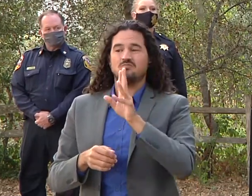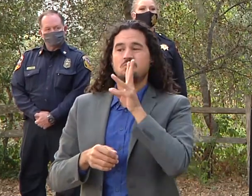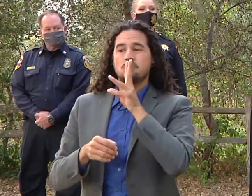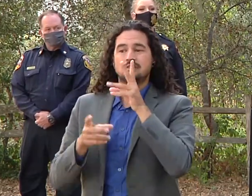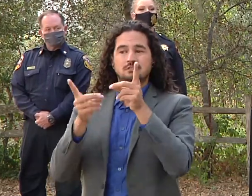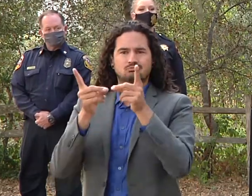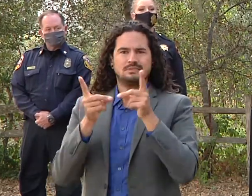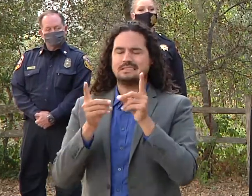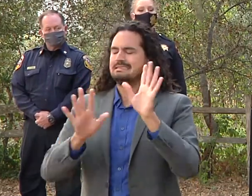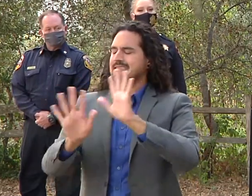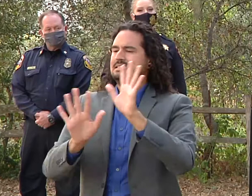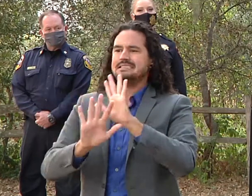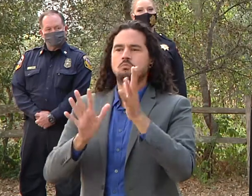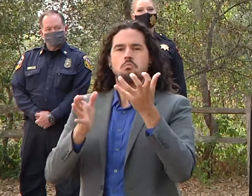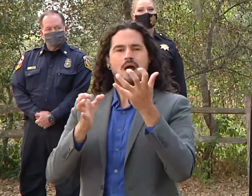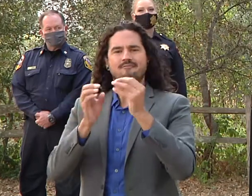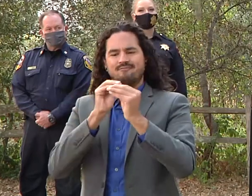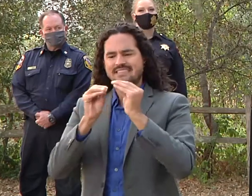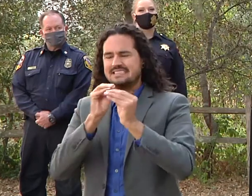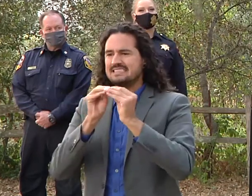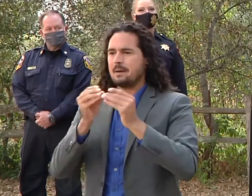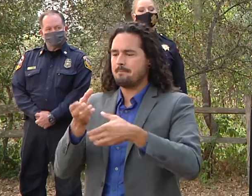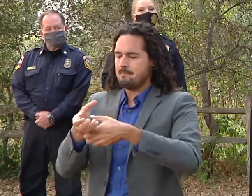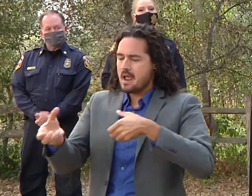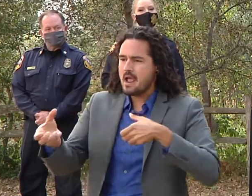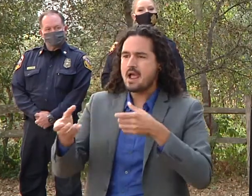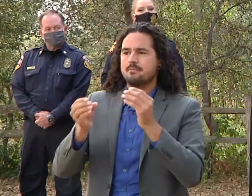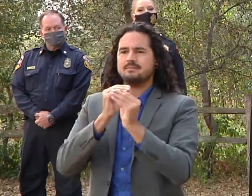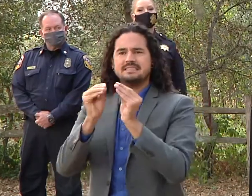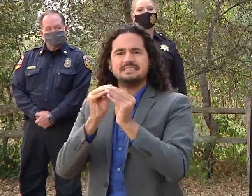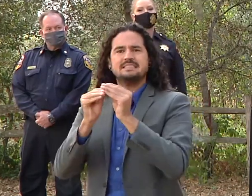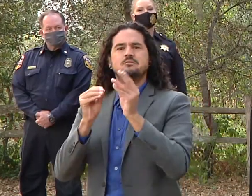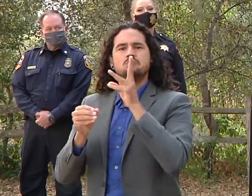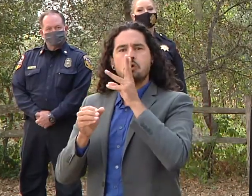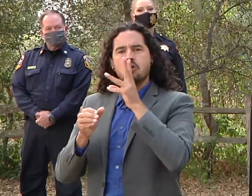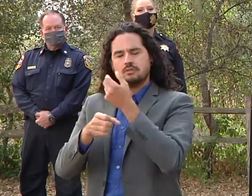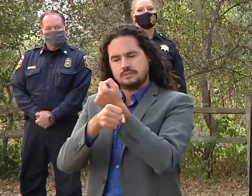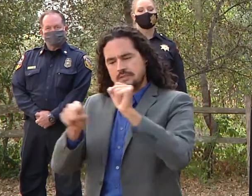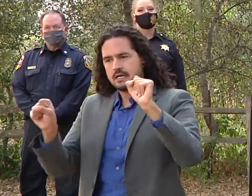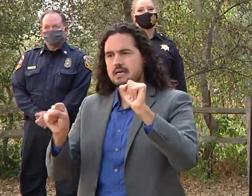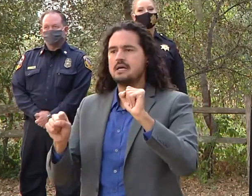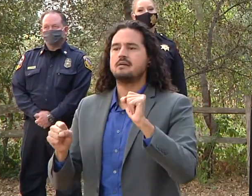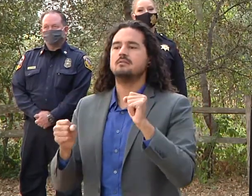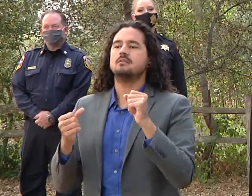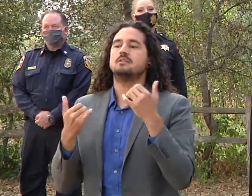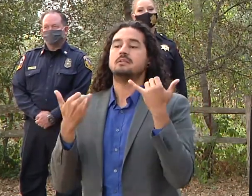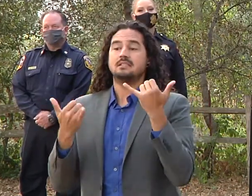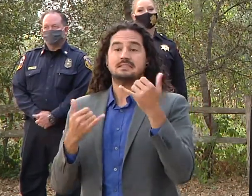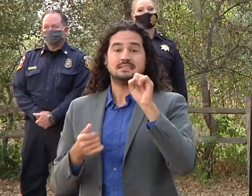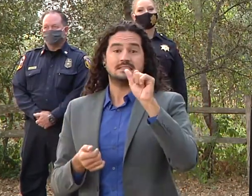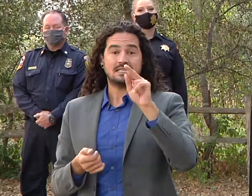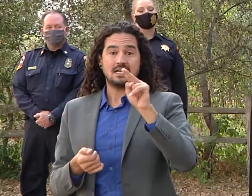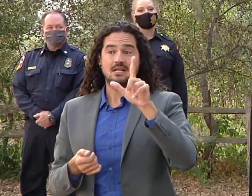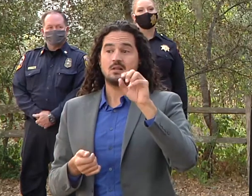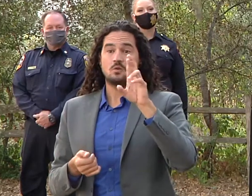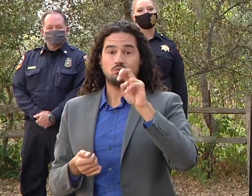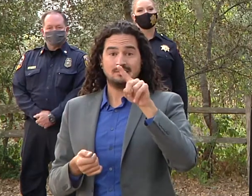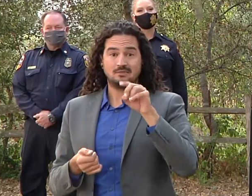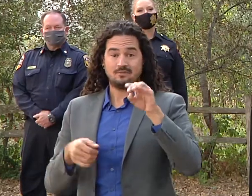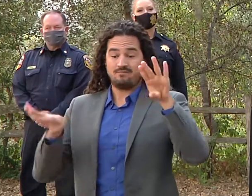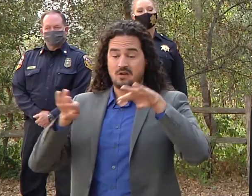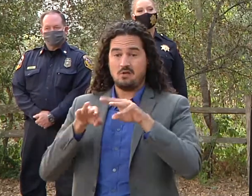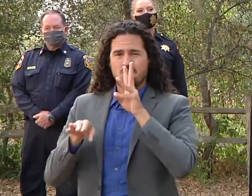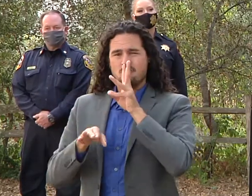that water safe again but definitely check uh slv water districts website to make sure that you're up to date on on that water situation